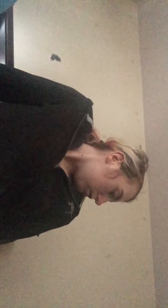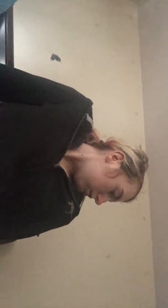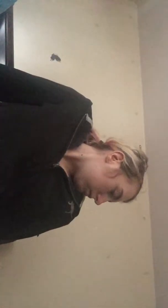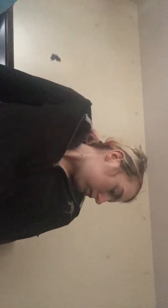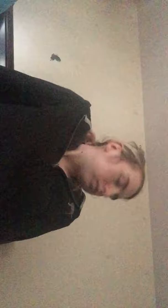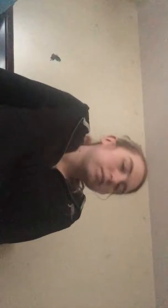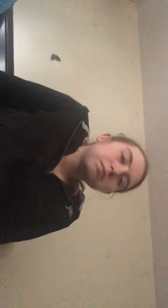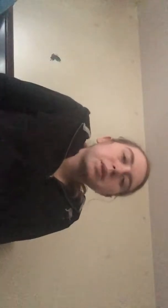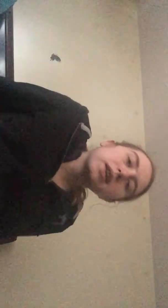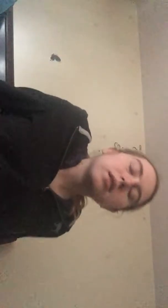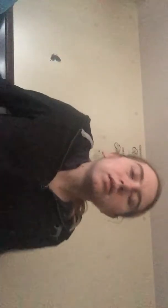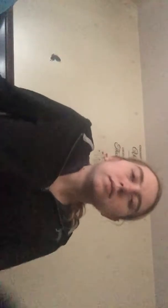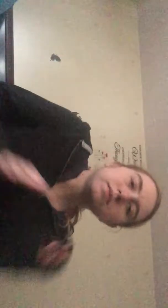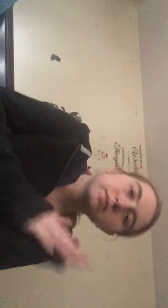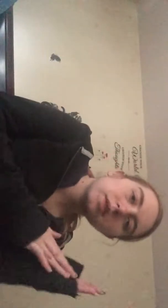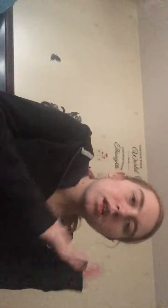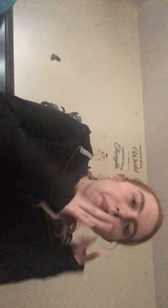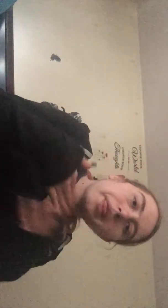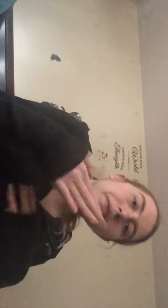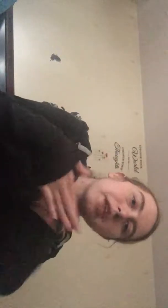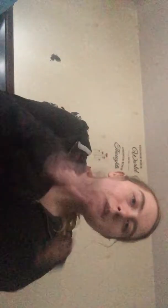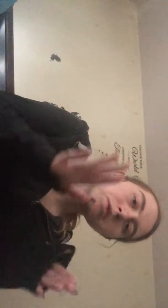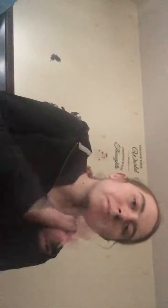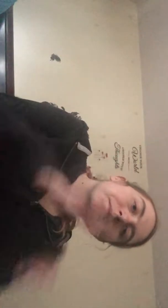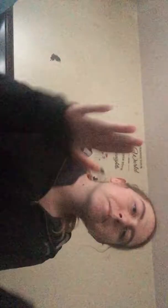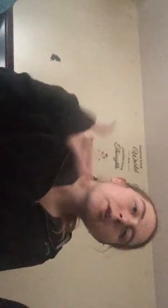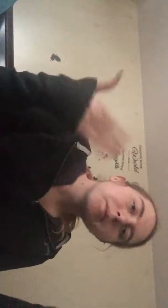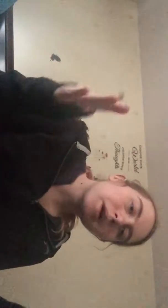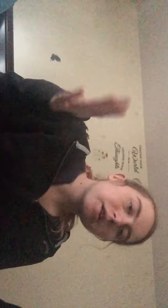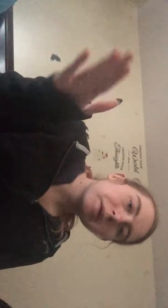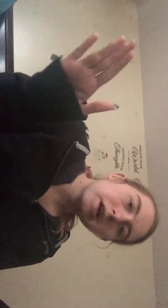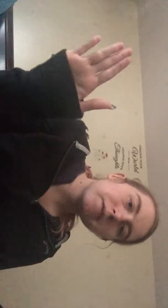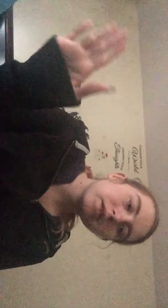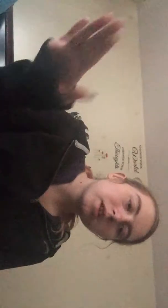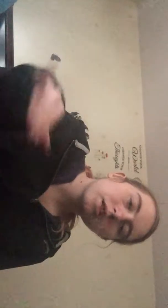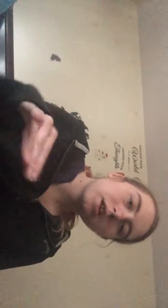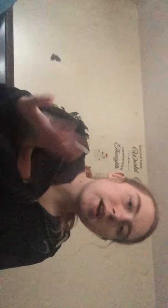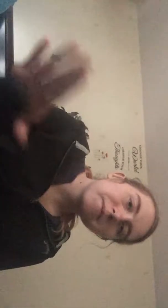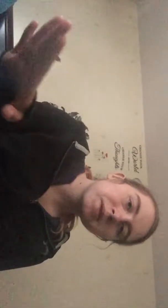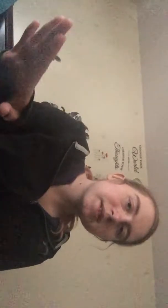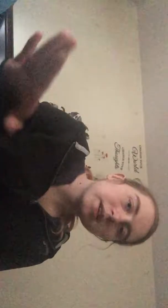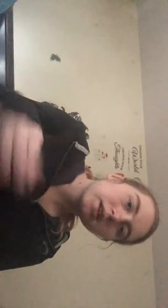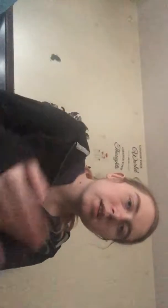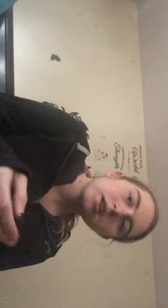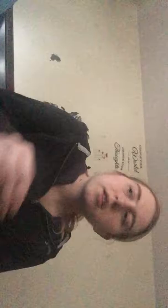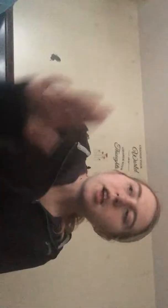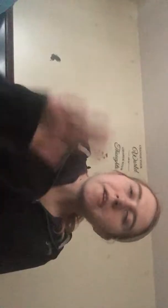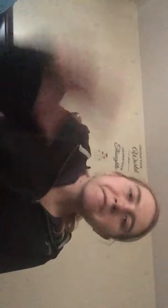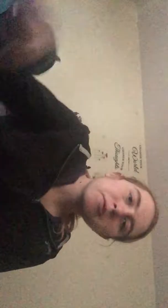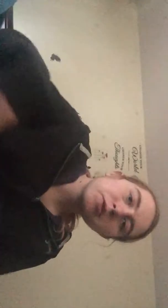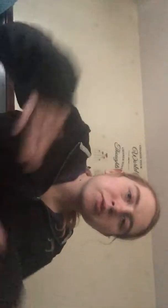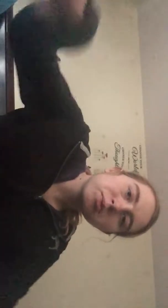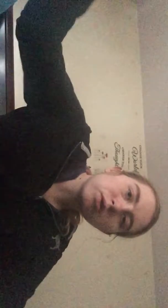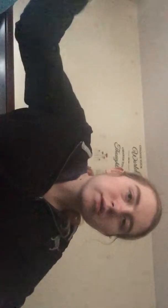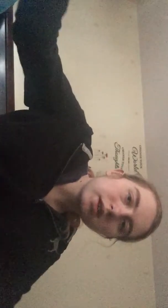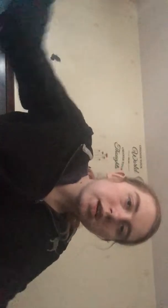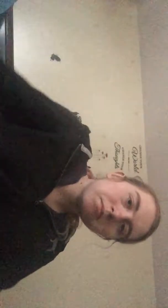um but yeah that would probably back up everything like I've been saying like I have weird dreams all time